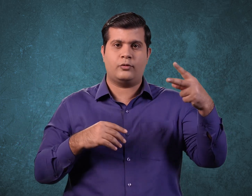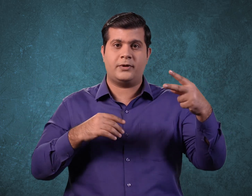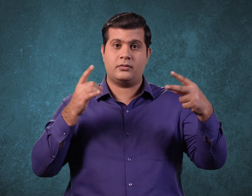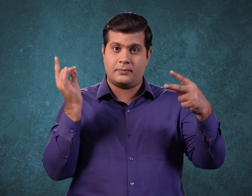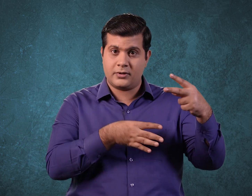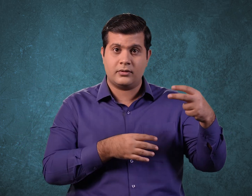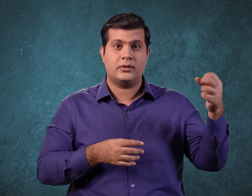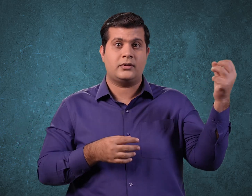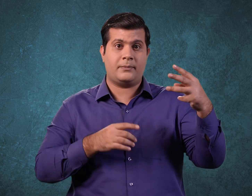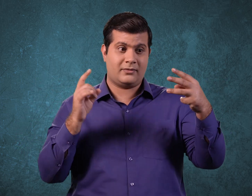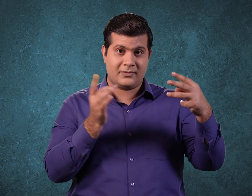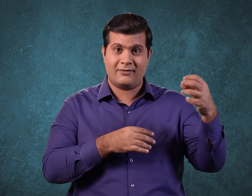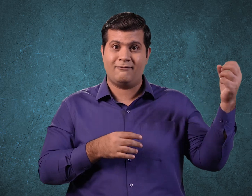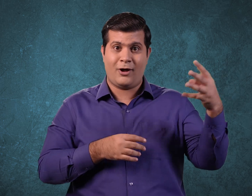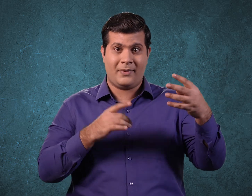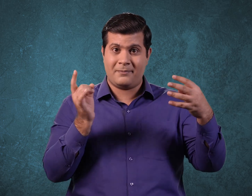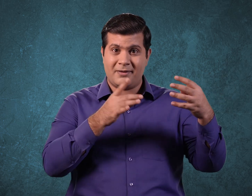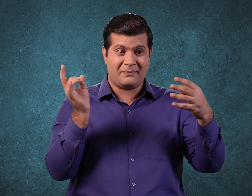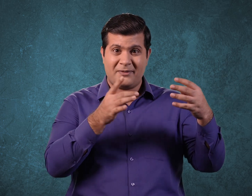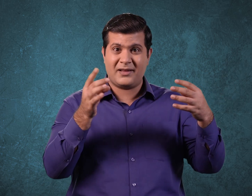lead to years causing our calendar to go backwards.